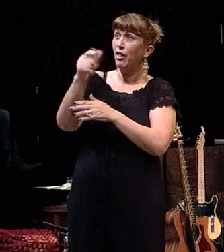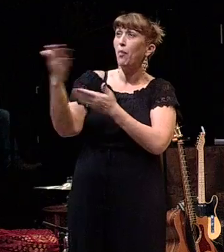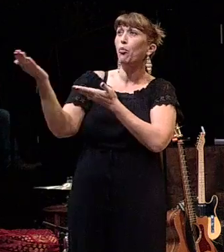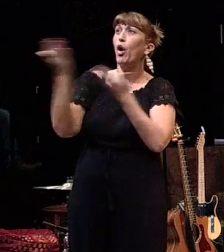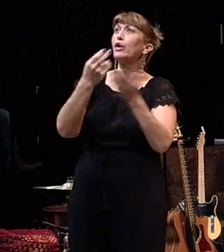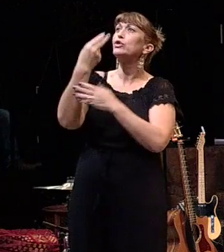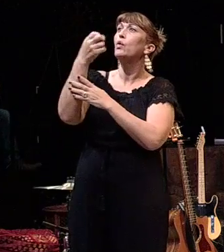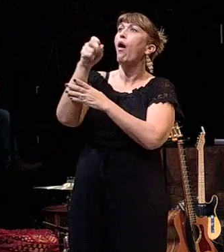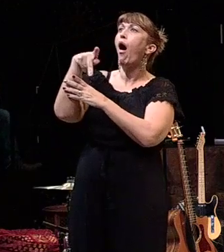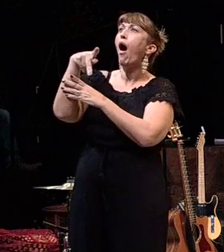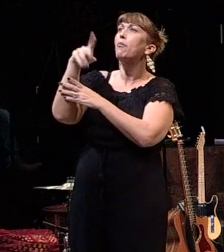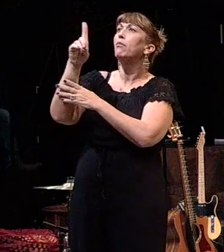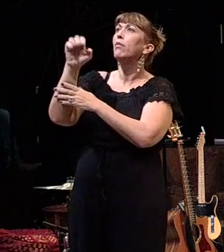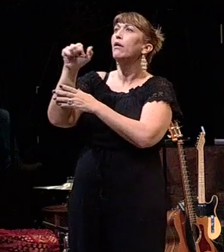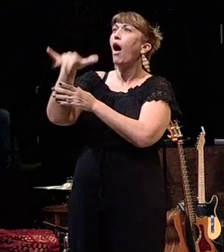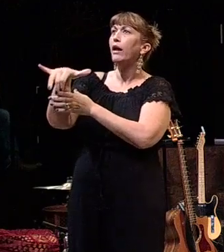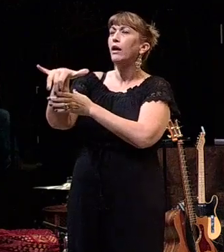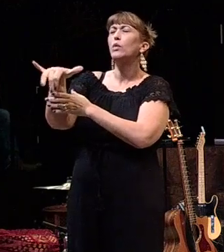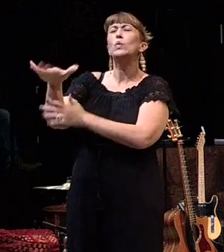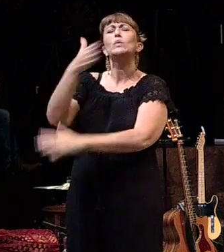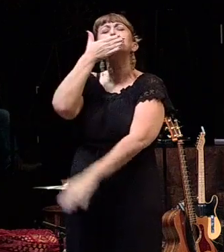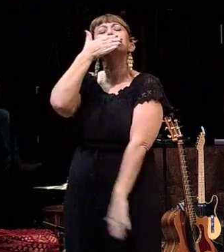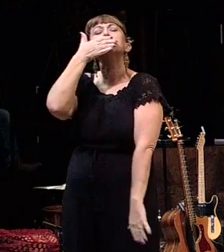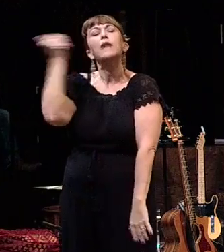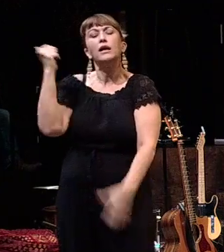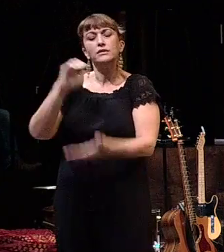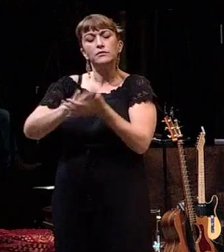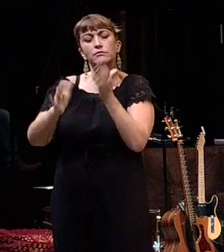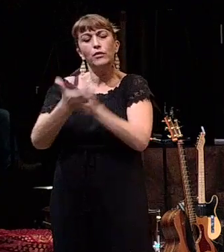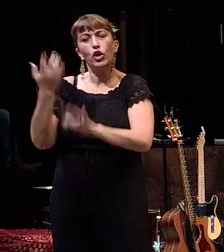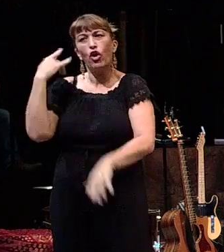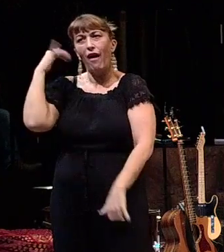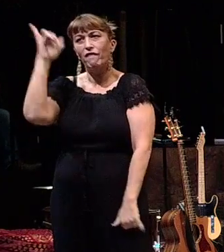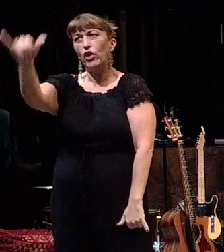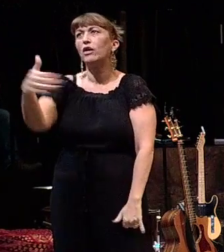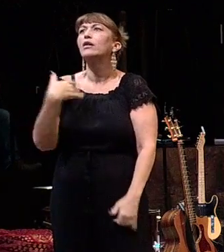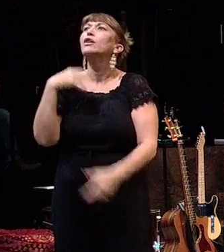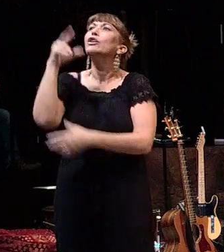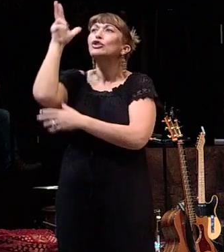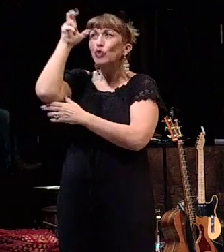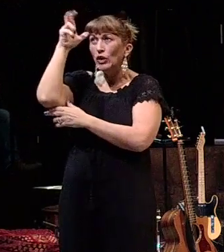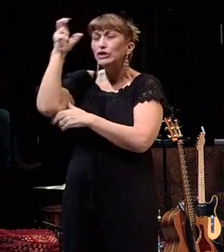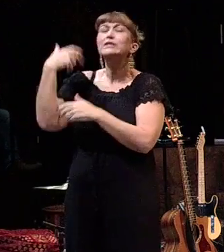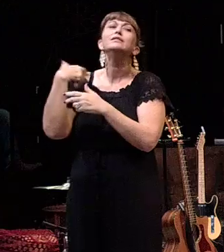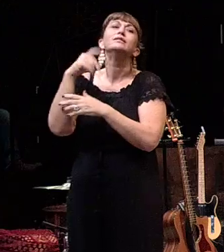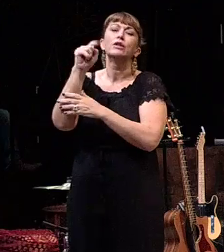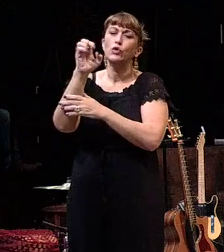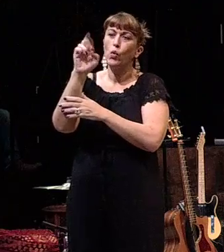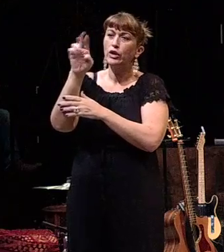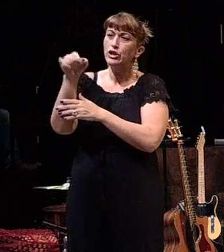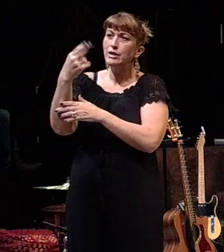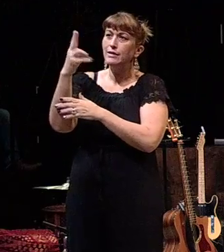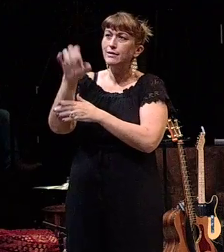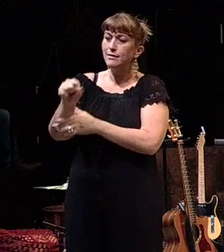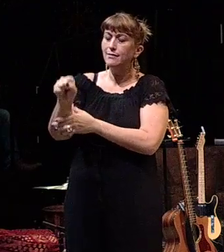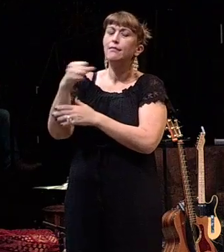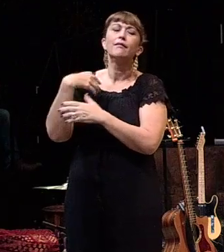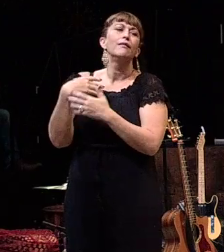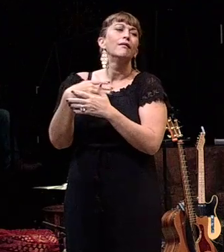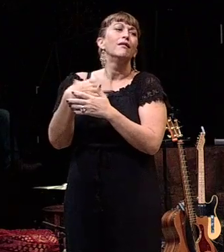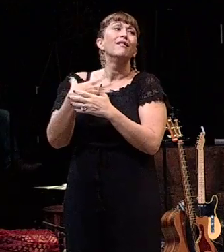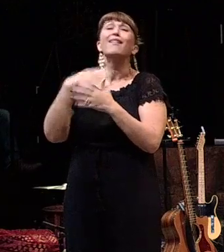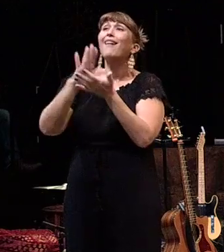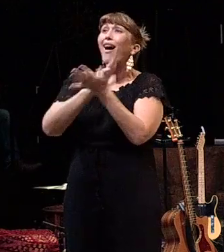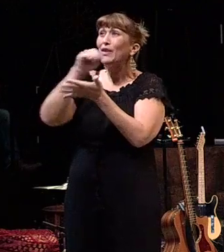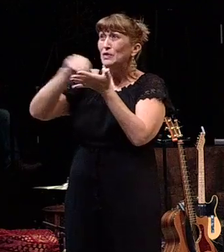which is the best burger I've ever had. We were introduced to Torchy's. The college students have